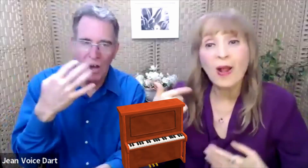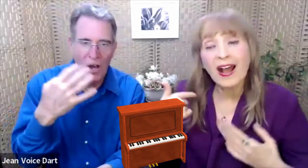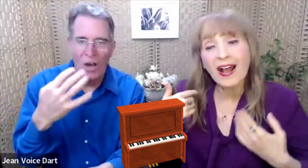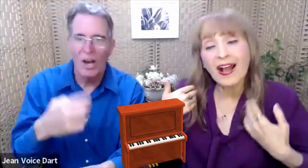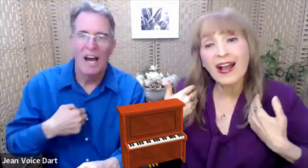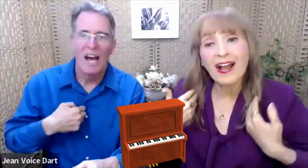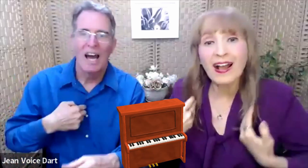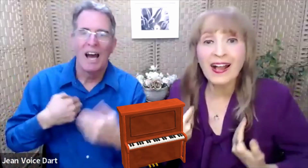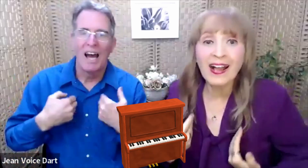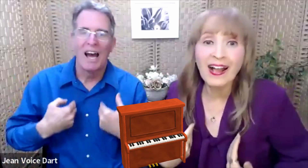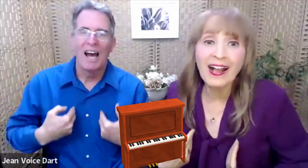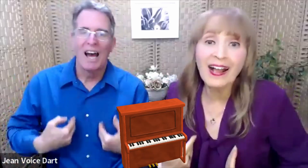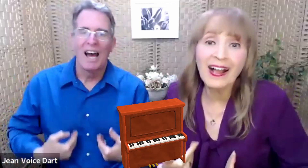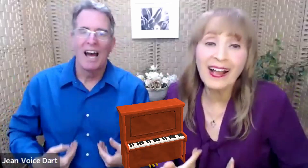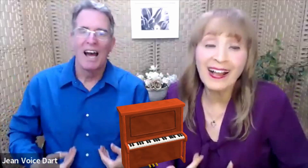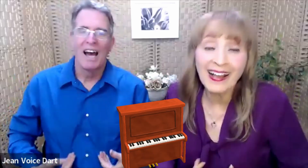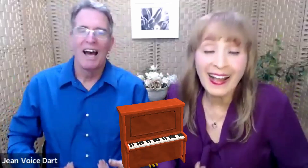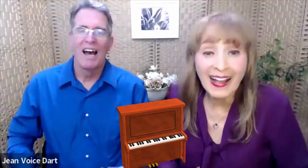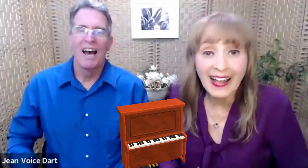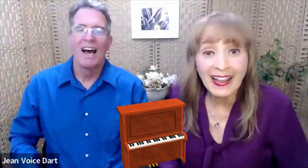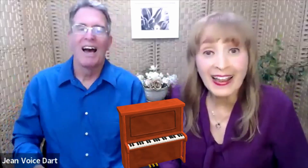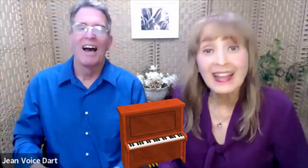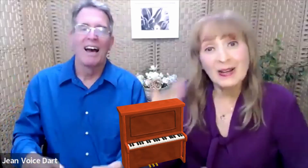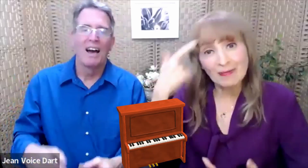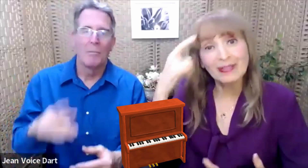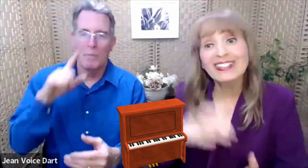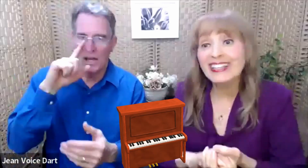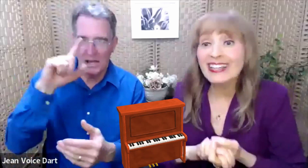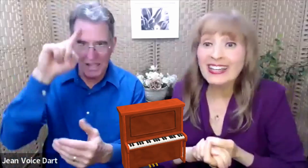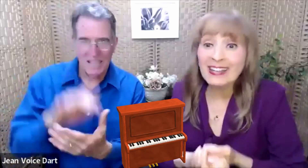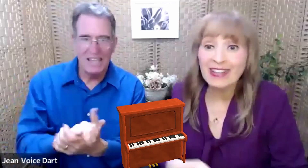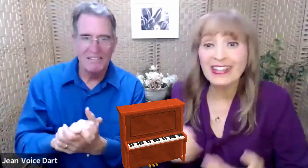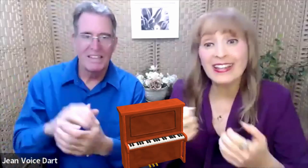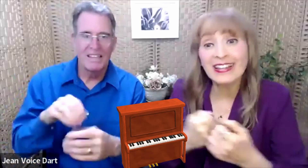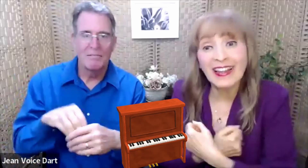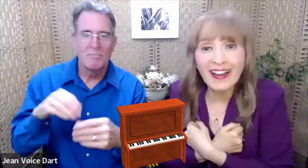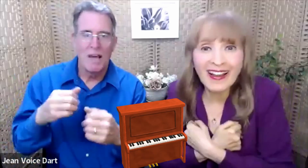I believe in love.